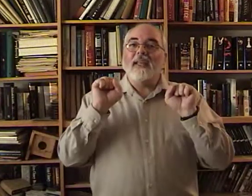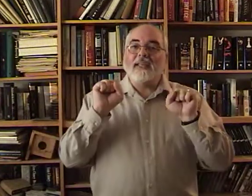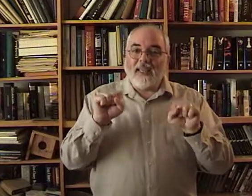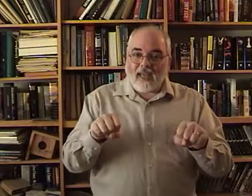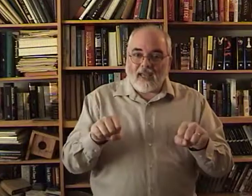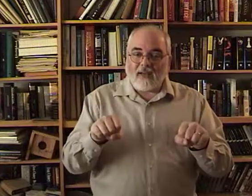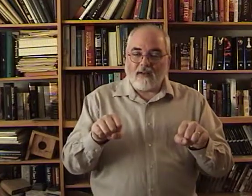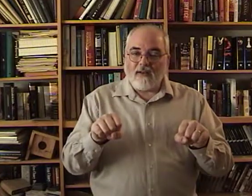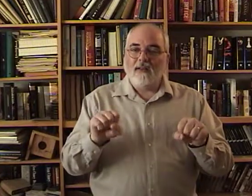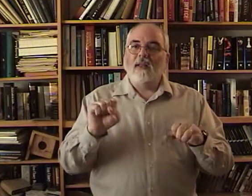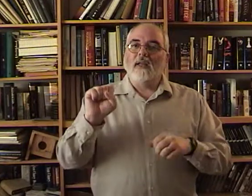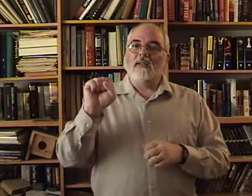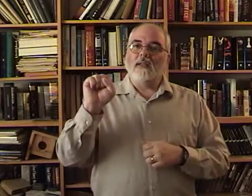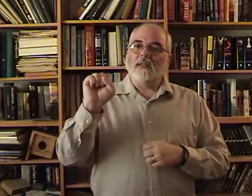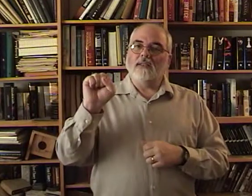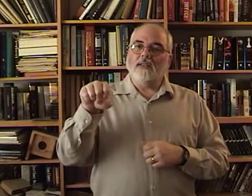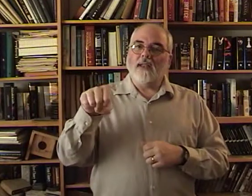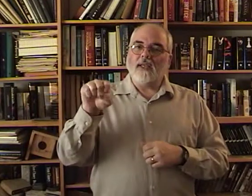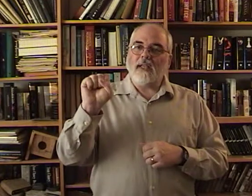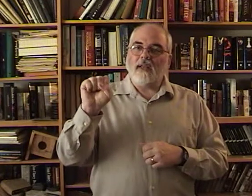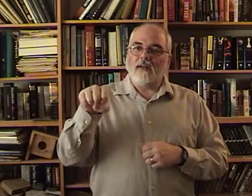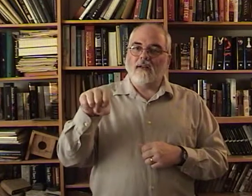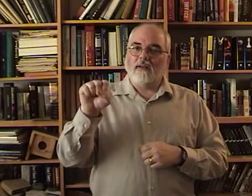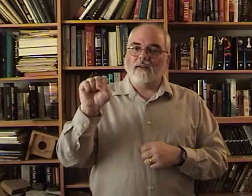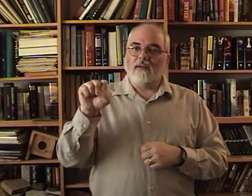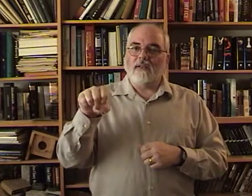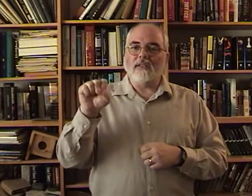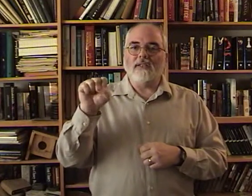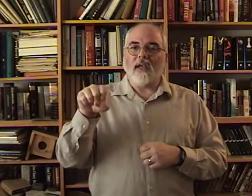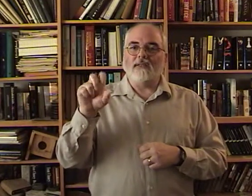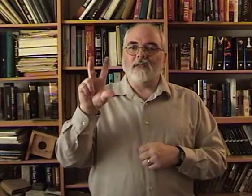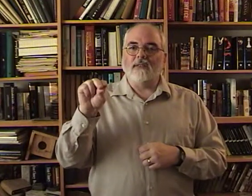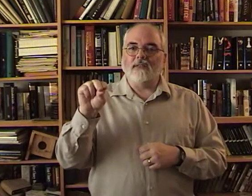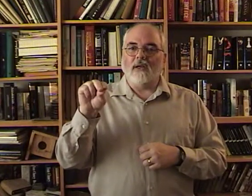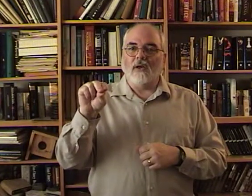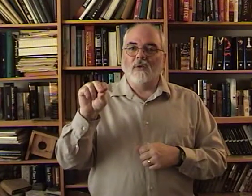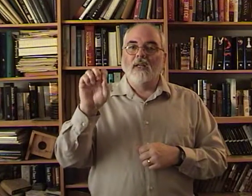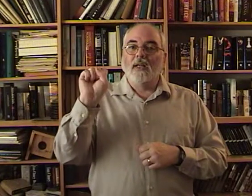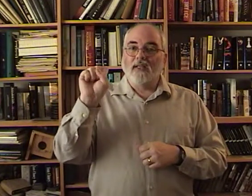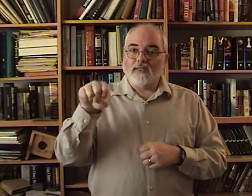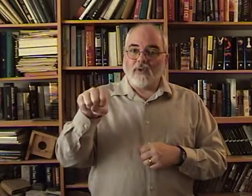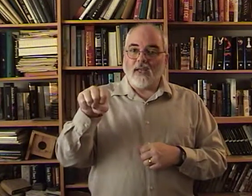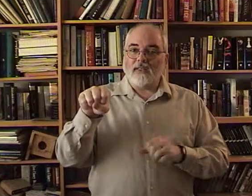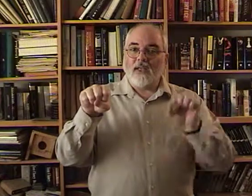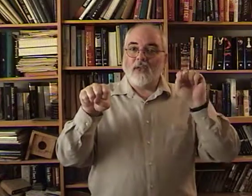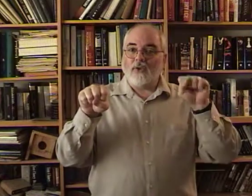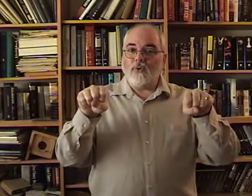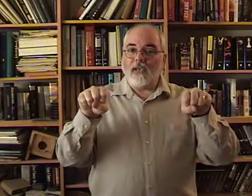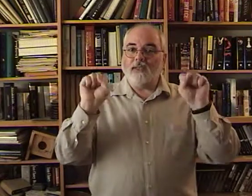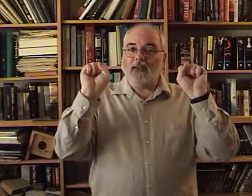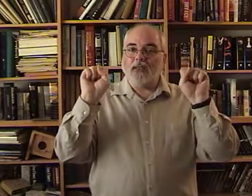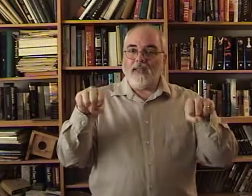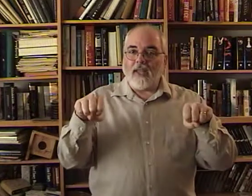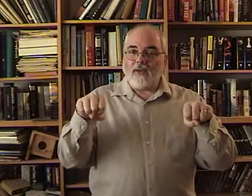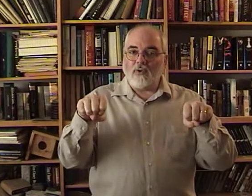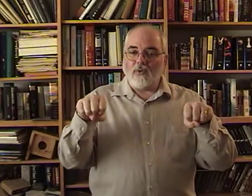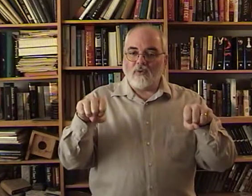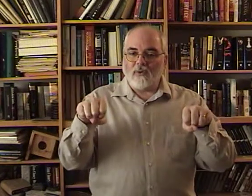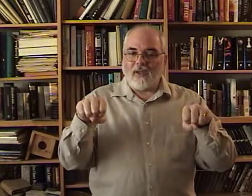Can. This is the yes hand. This is yes. This is no. So yes. Two yeses. This can do. Okay.